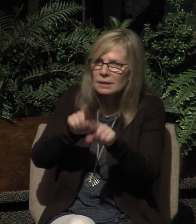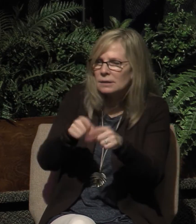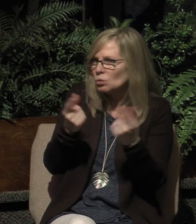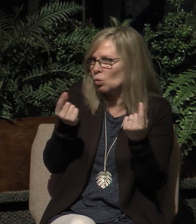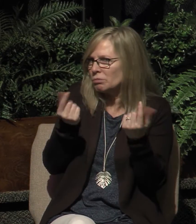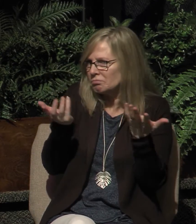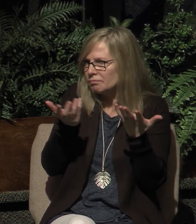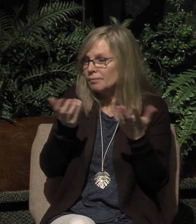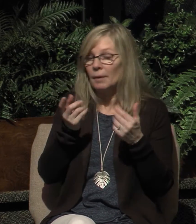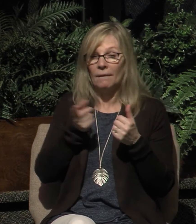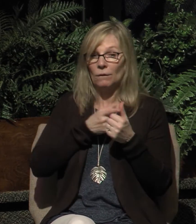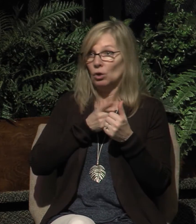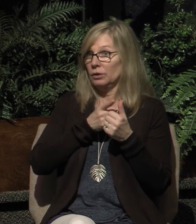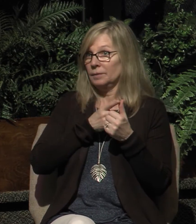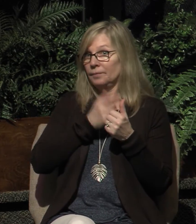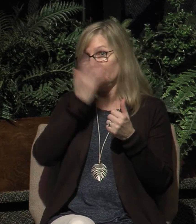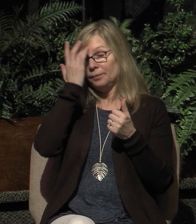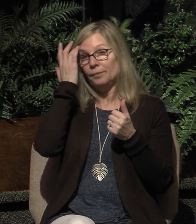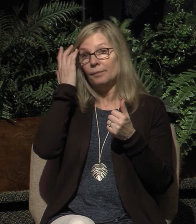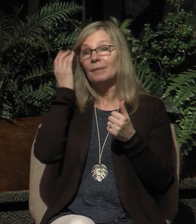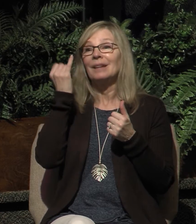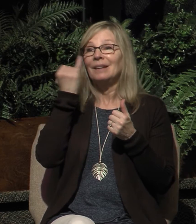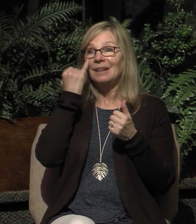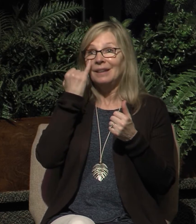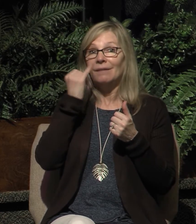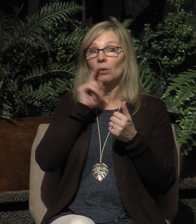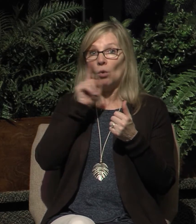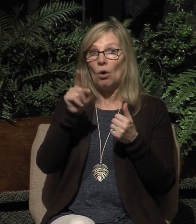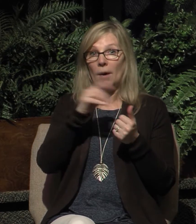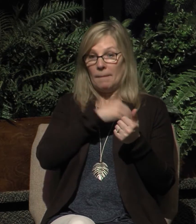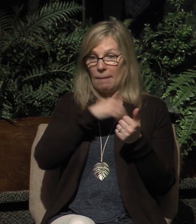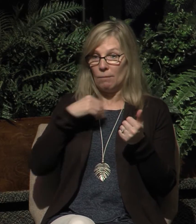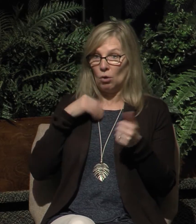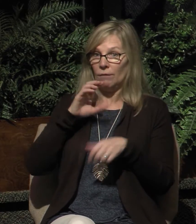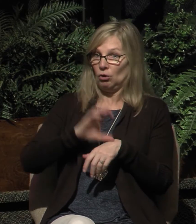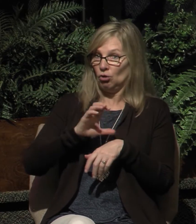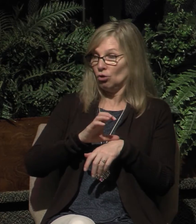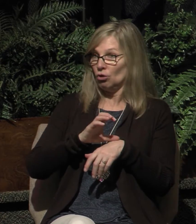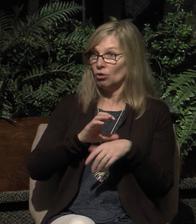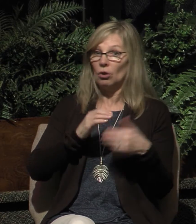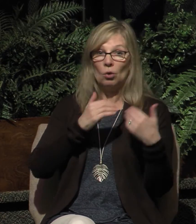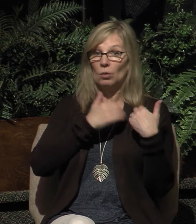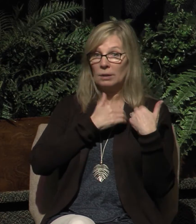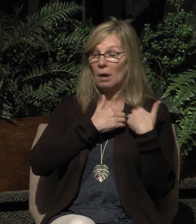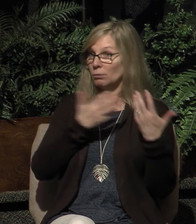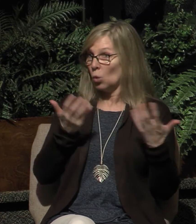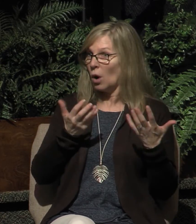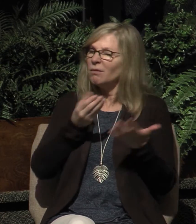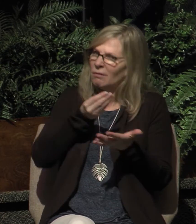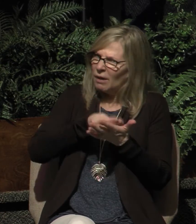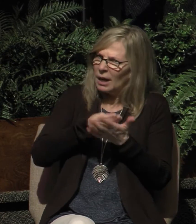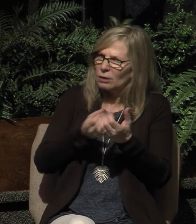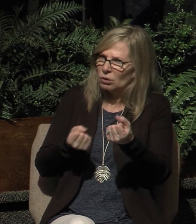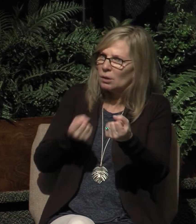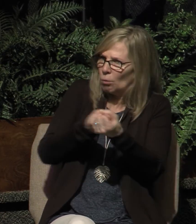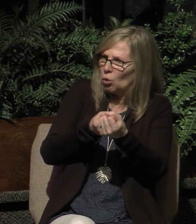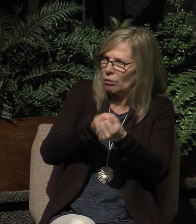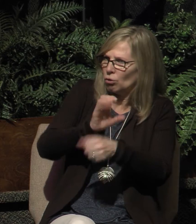So, first of all, those who are members of the church, they do have the responsibility of financially supporting the church.